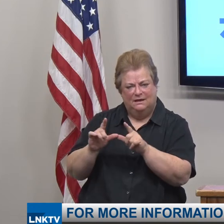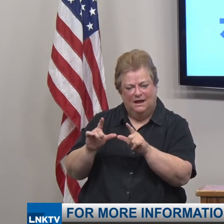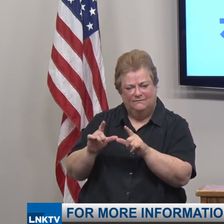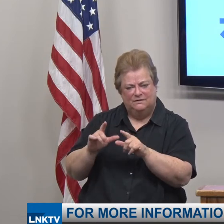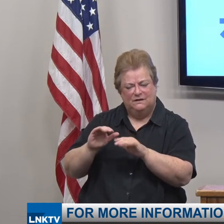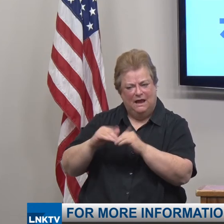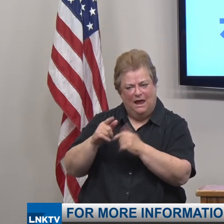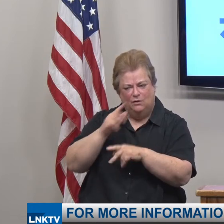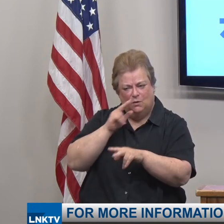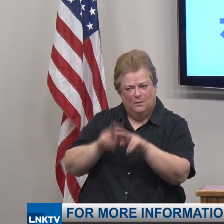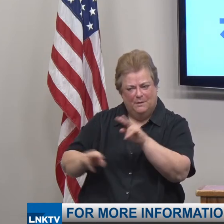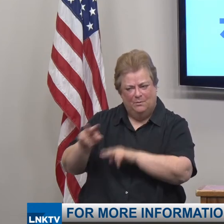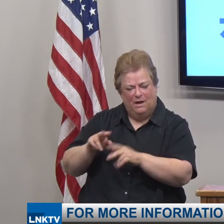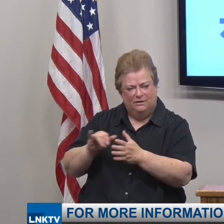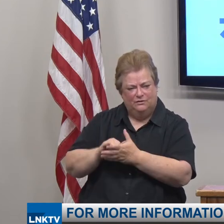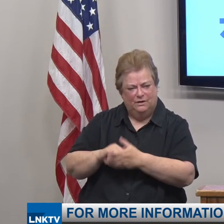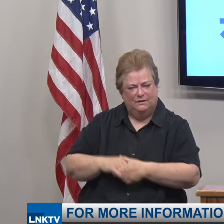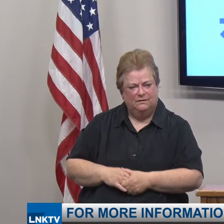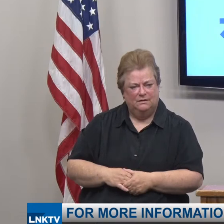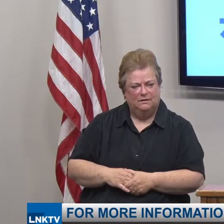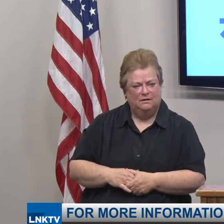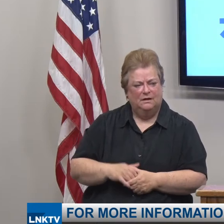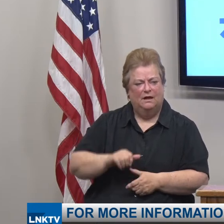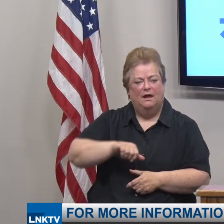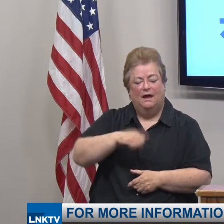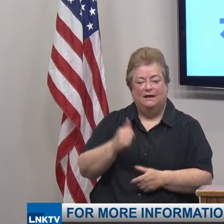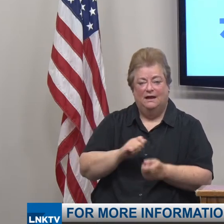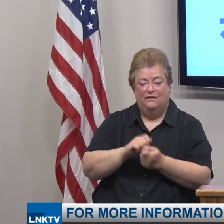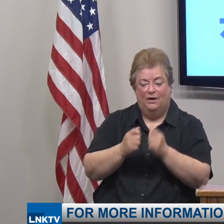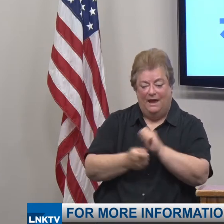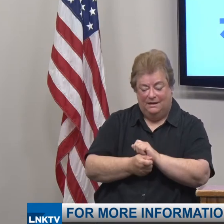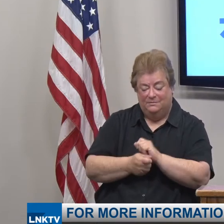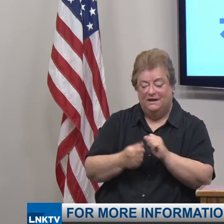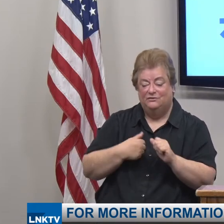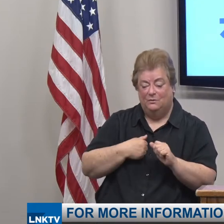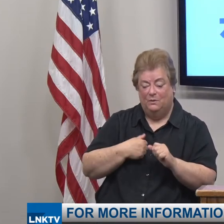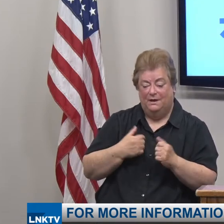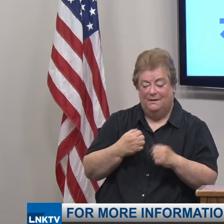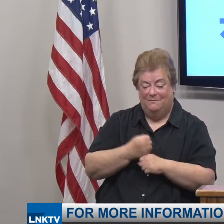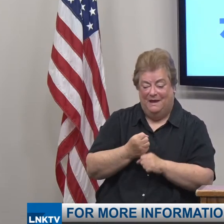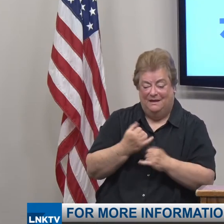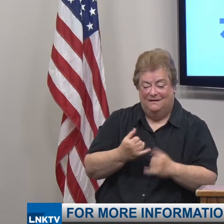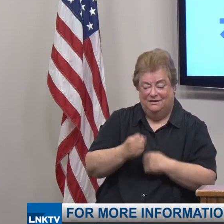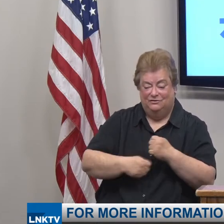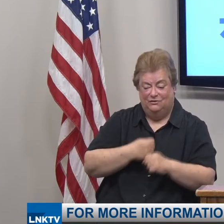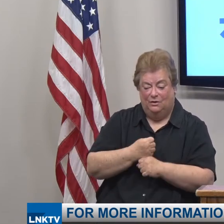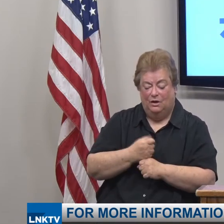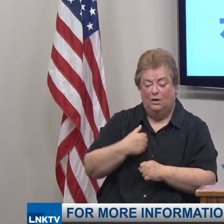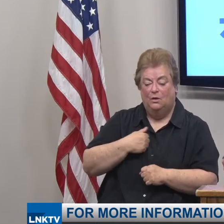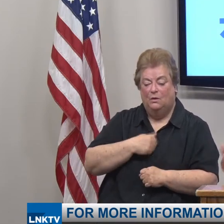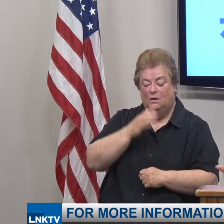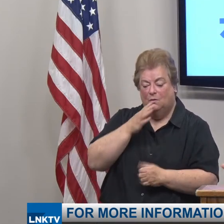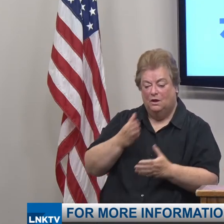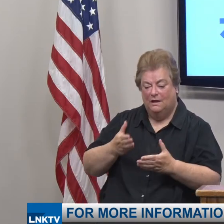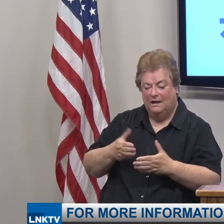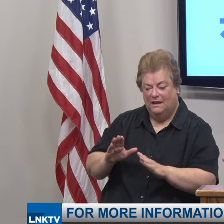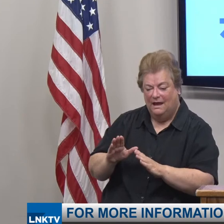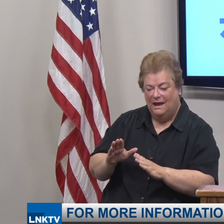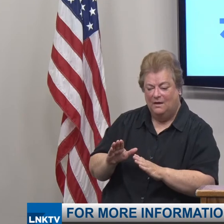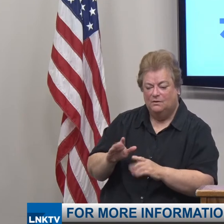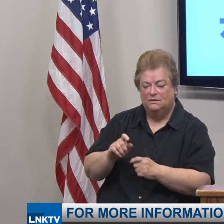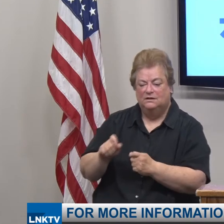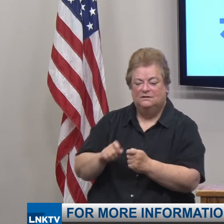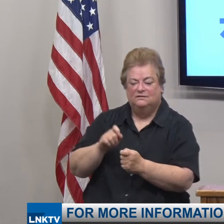monitoring that? Another adaptation we're making this year is that we are allowing special